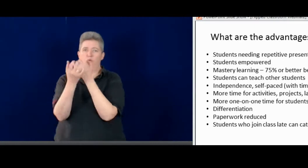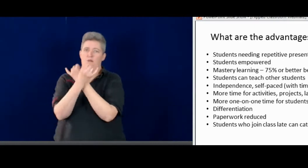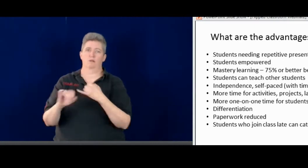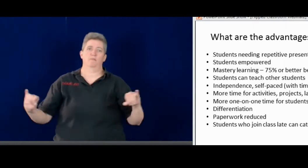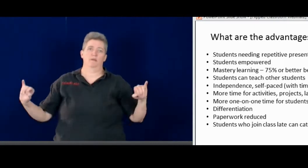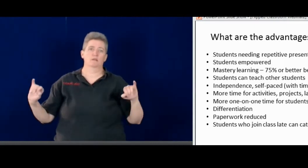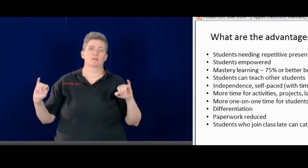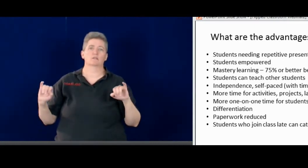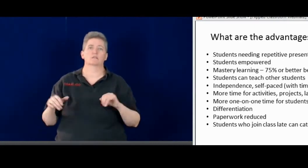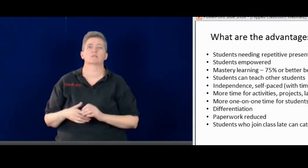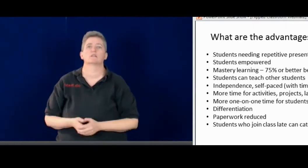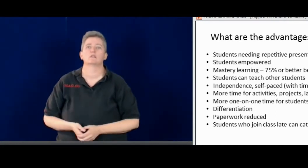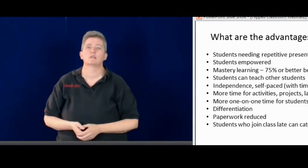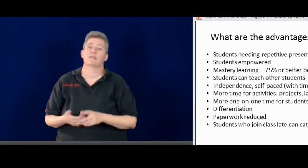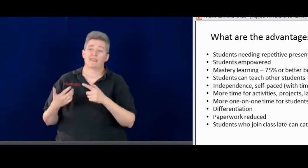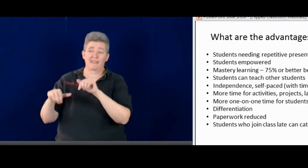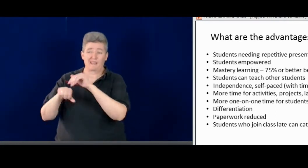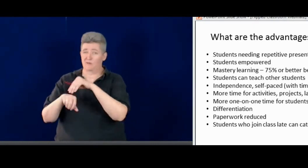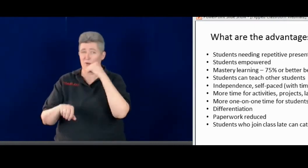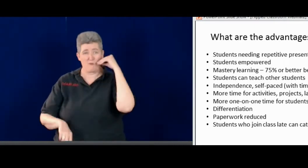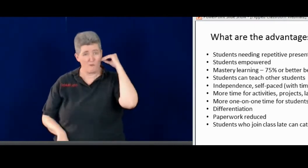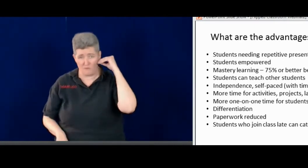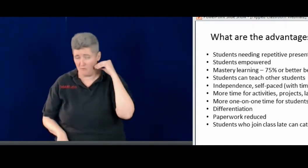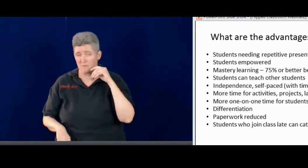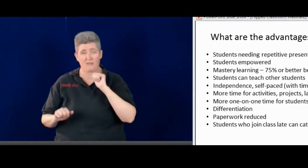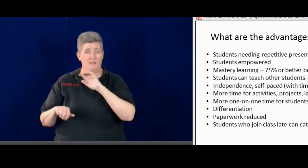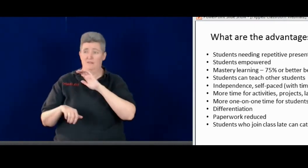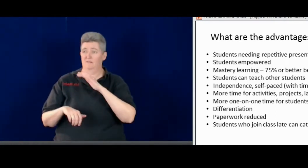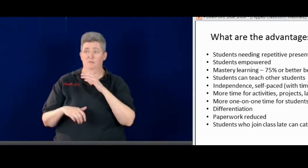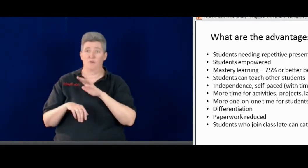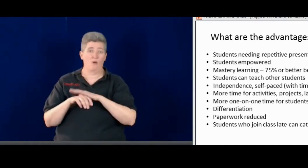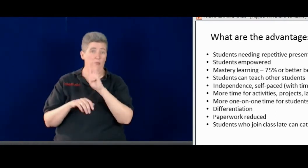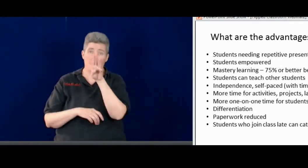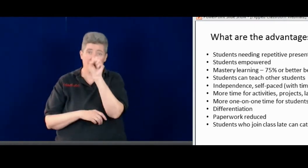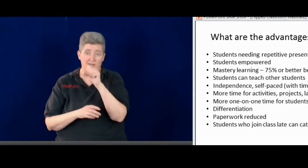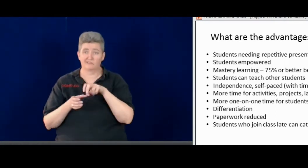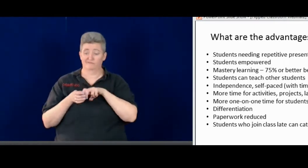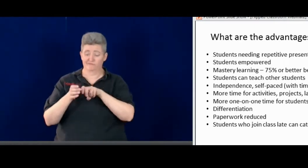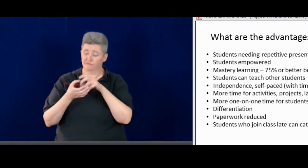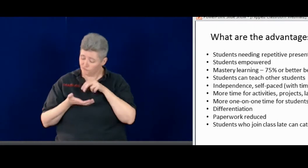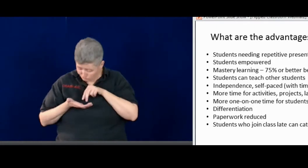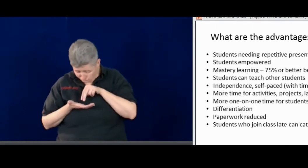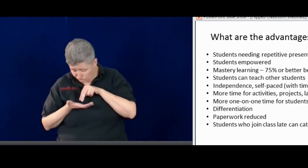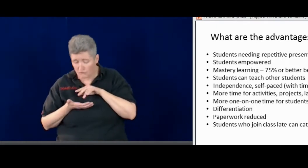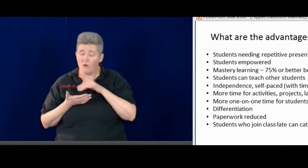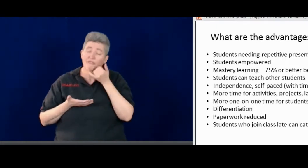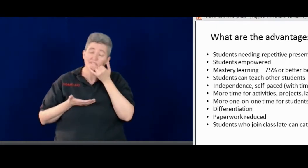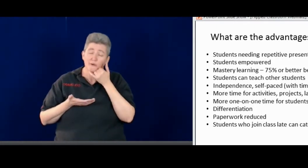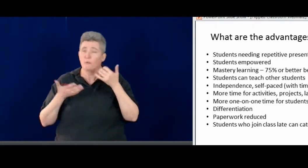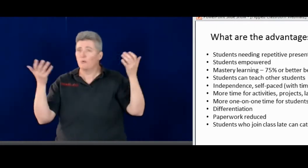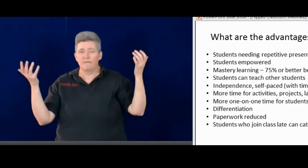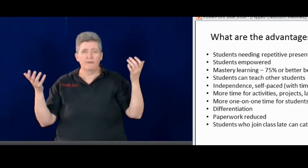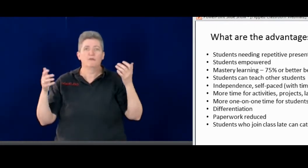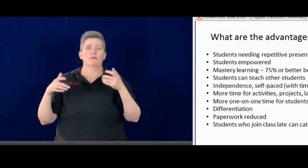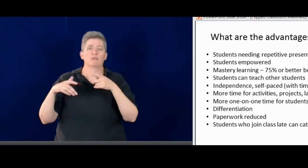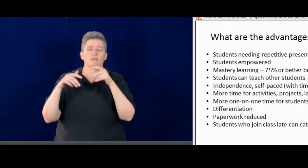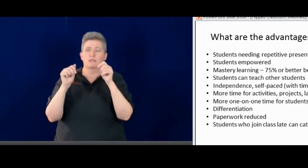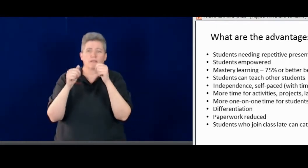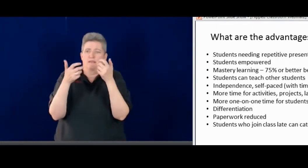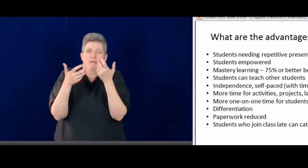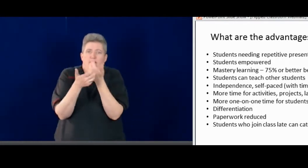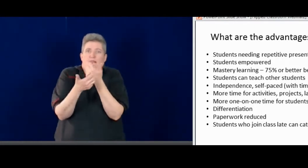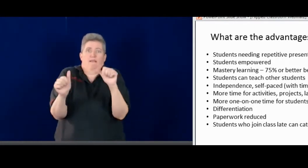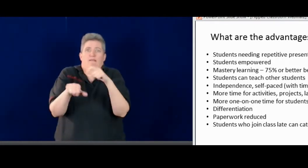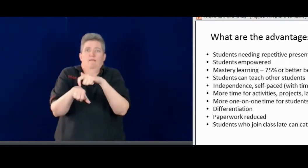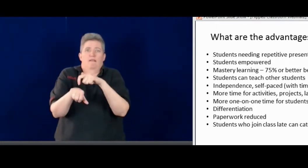I do provide them a timeline and a due date, but they can work independently. They can work on the bus. You know, if they're